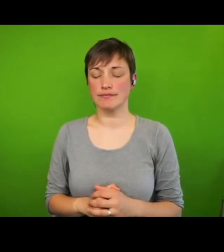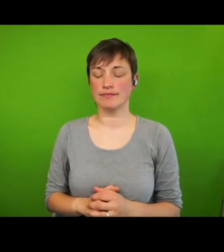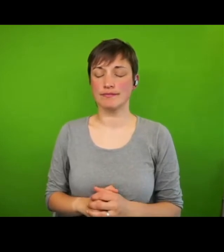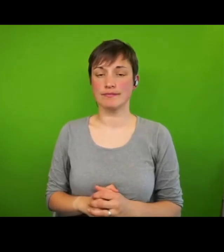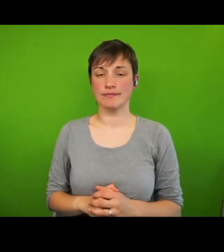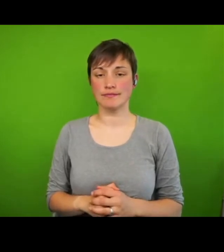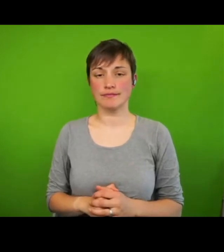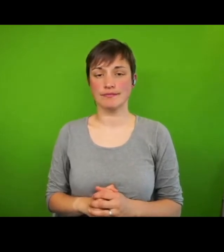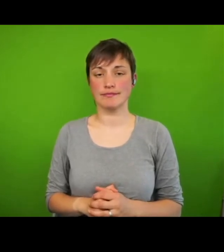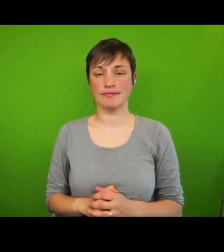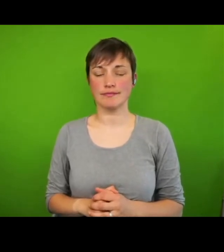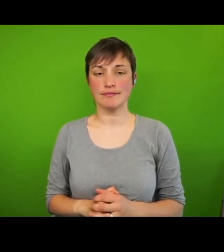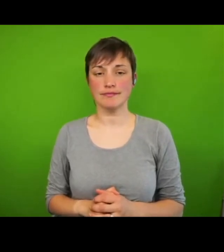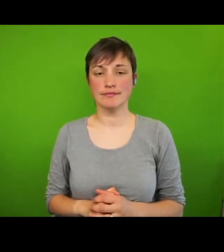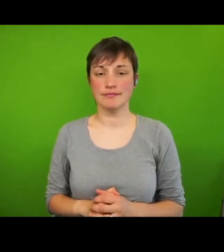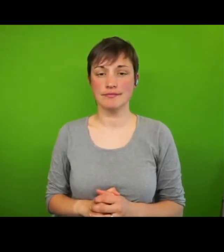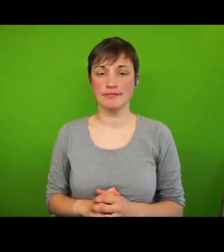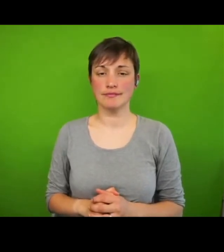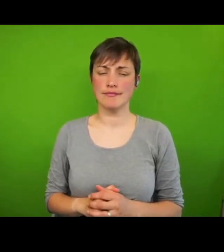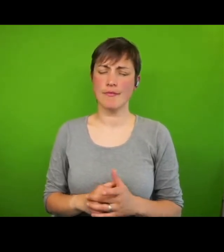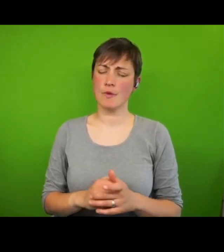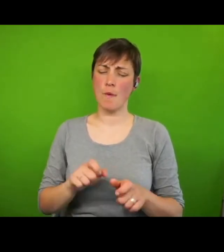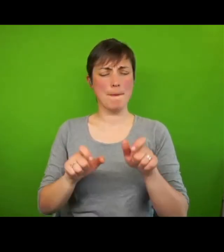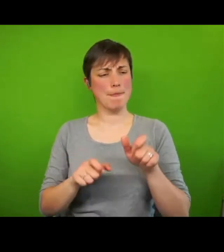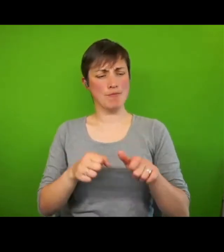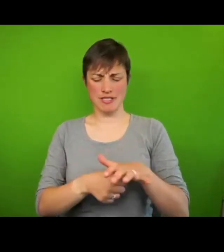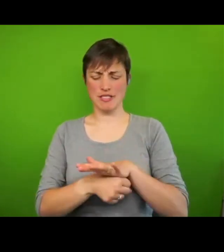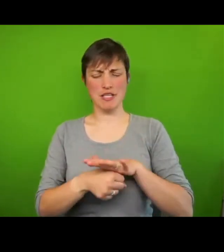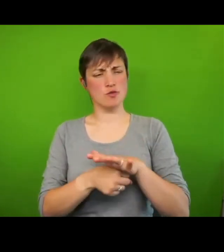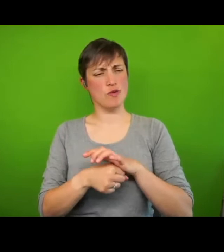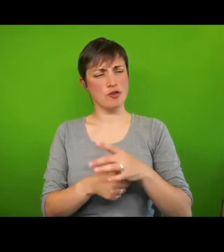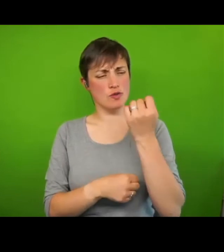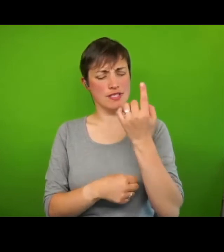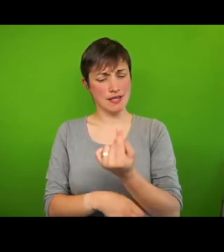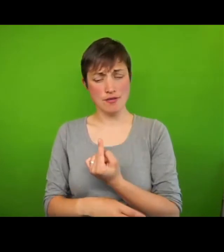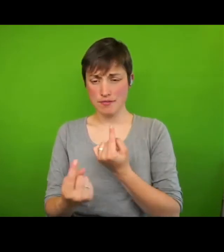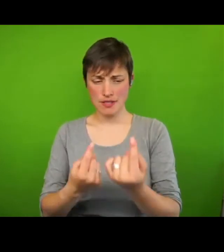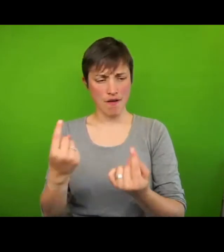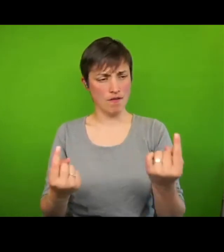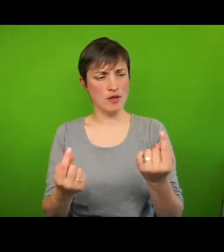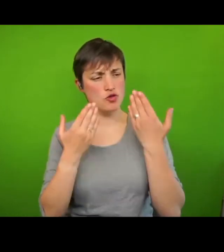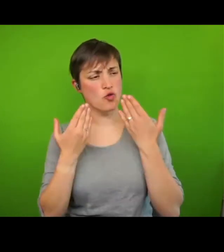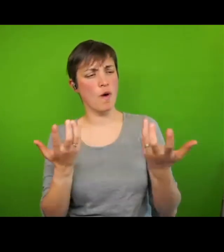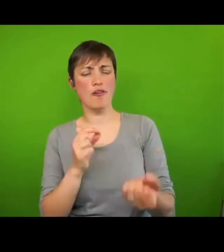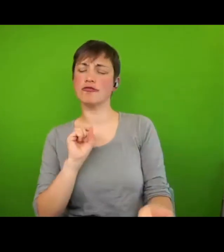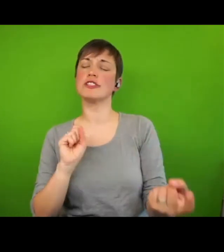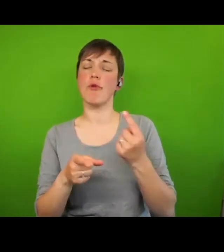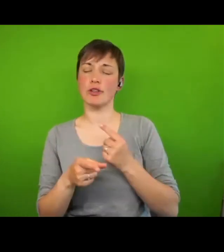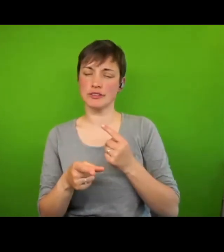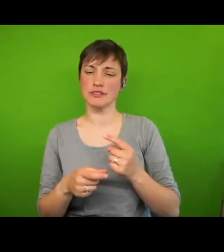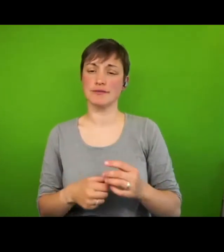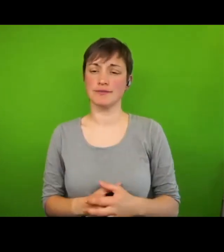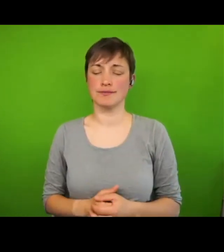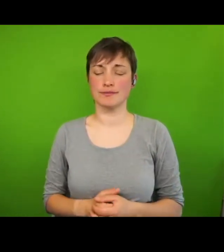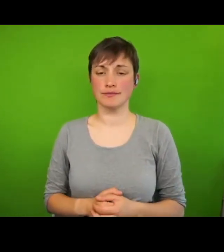How people understand their situation shapes their response to it. The use of human rights by